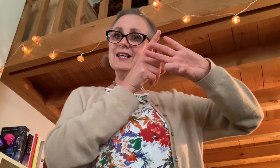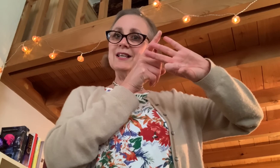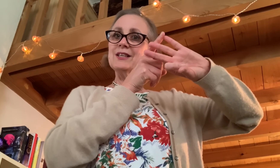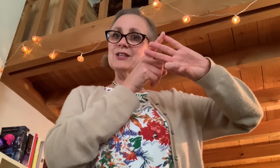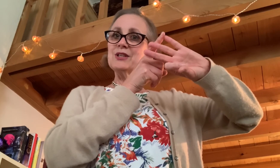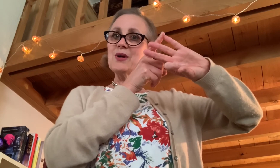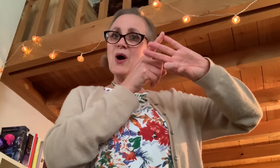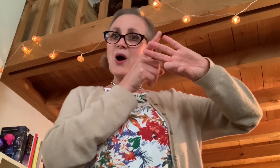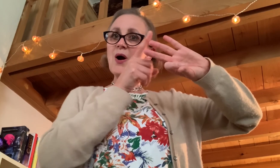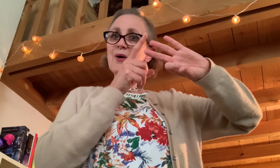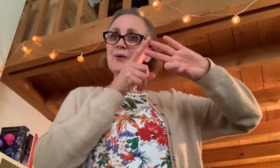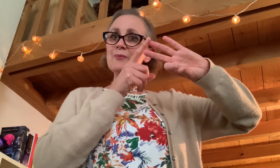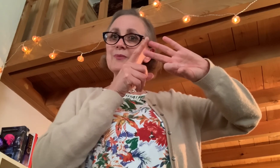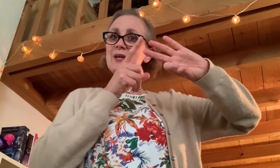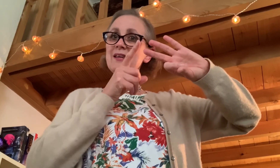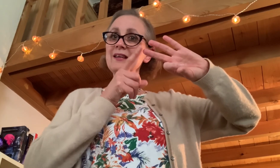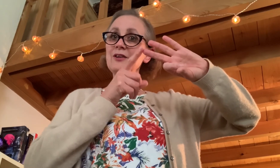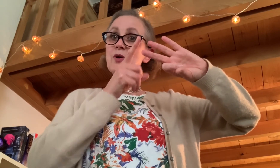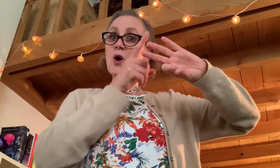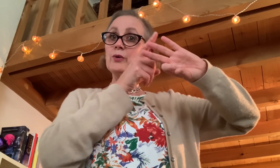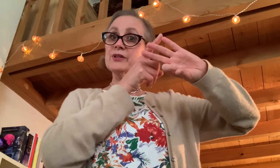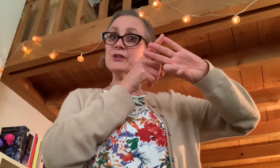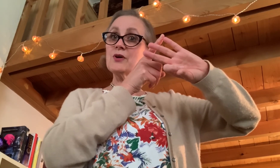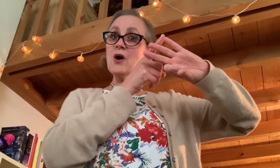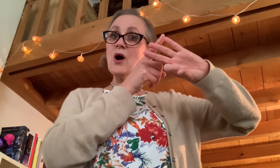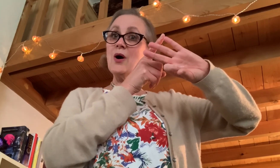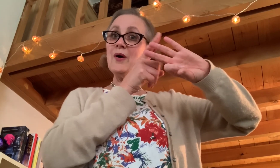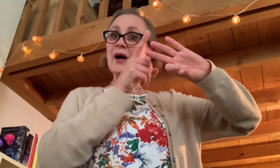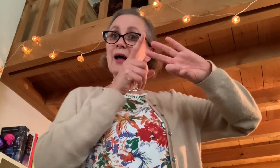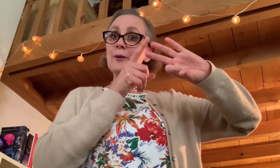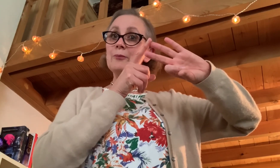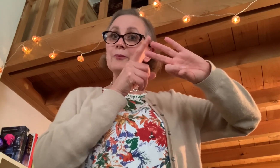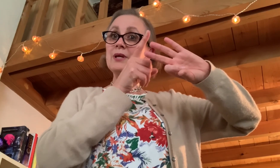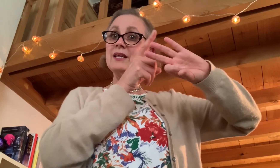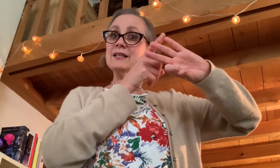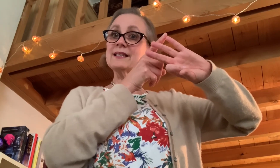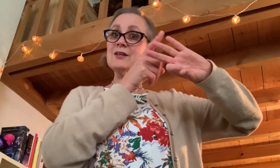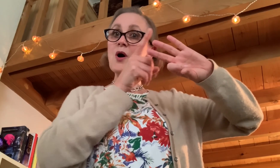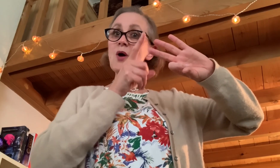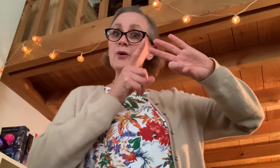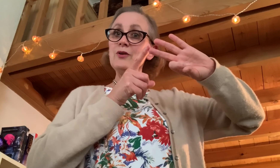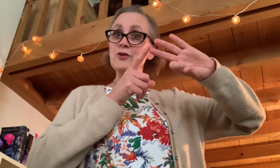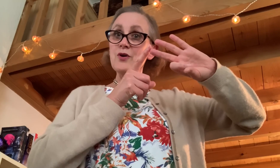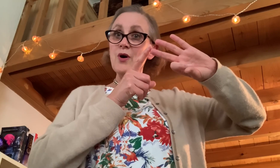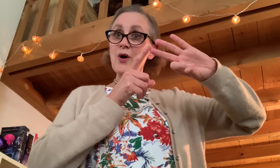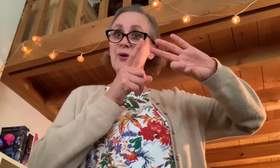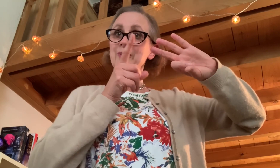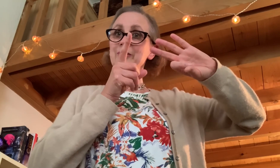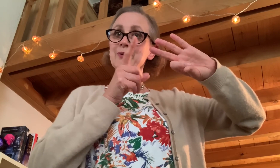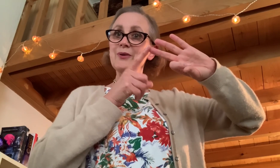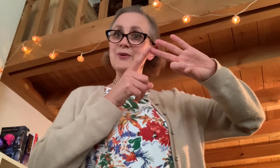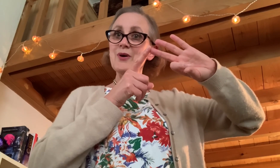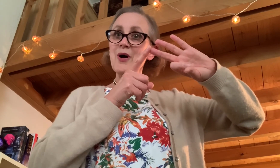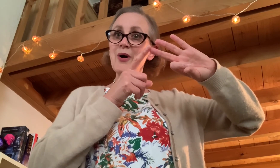So, me, doe, so, me, so, do, do,